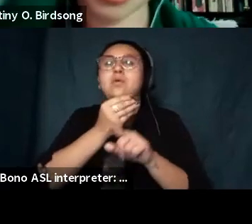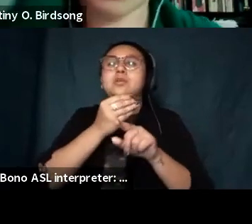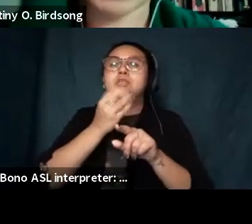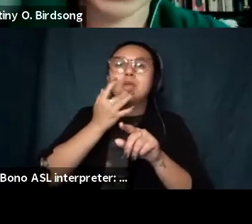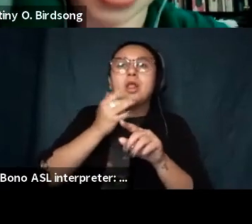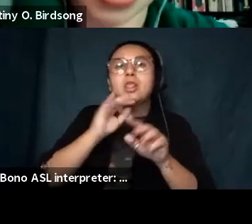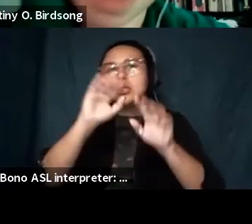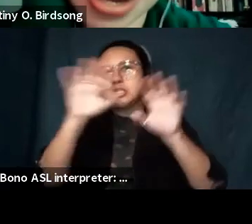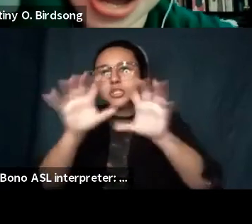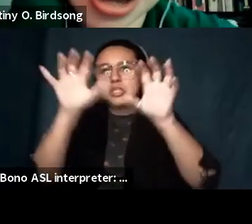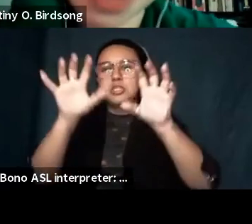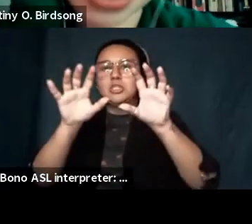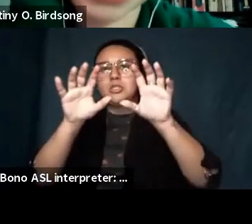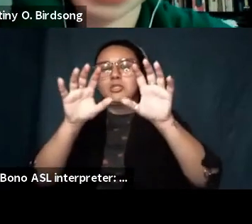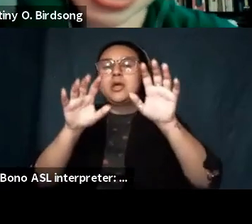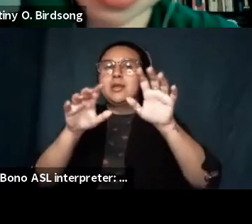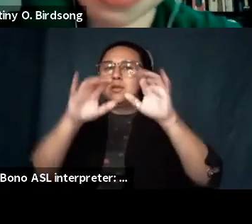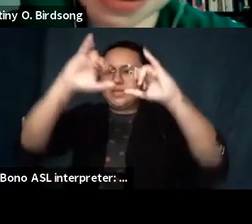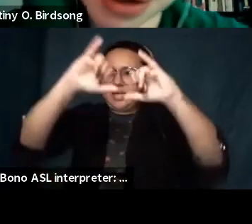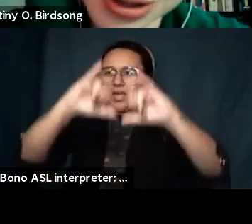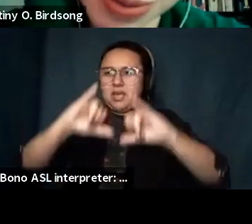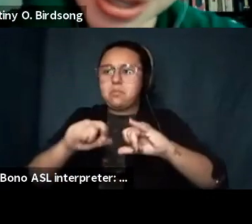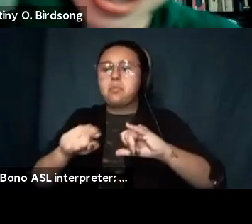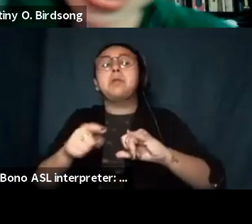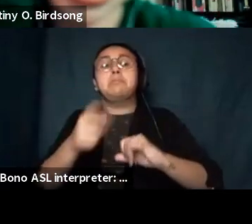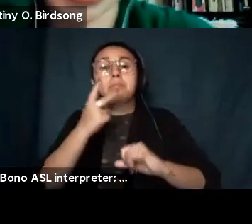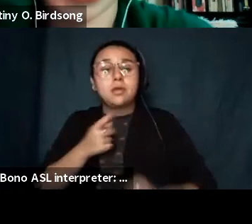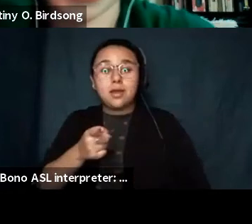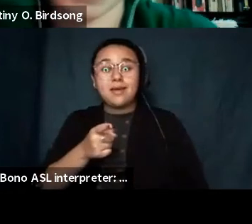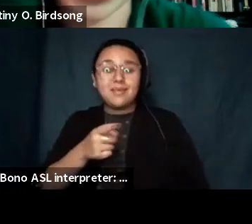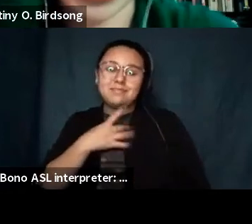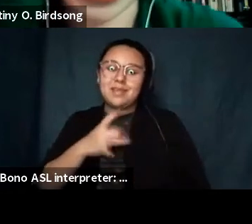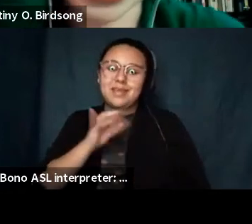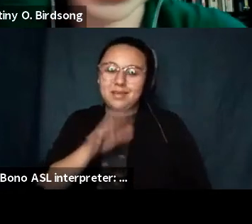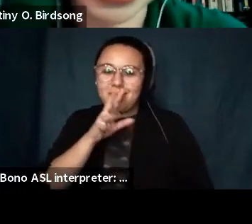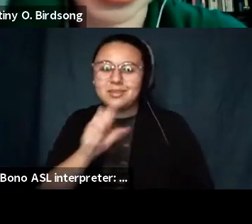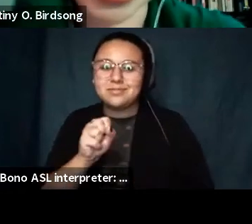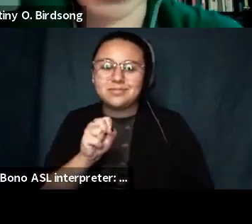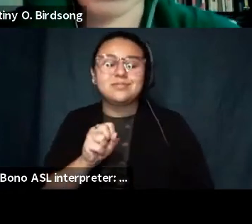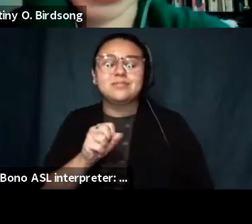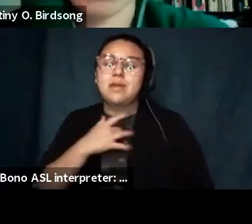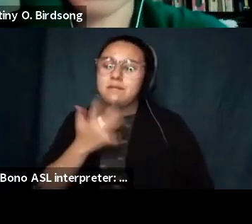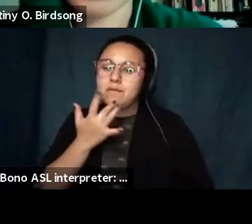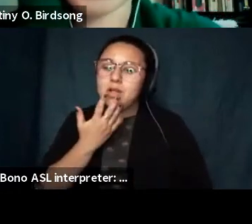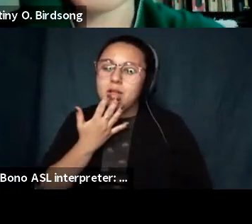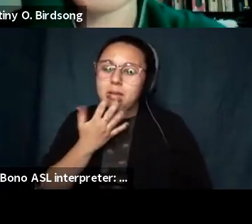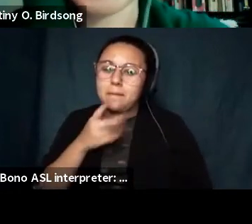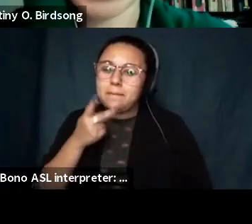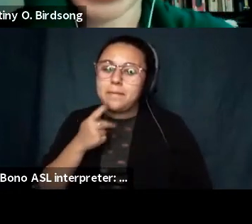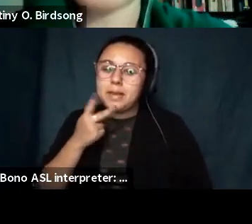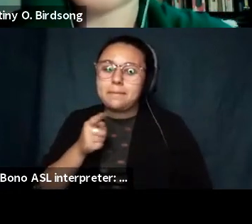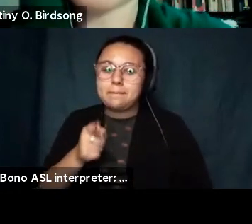but this one caught my eye because it was pink my favorite color is pink um and um it was